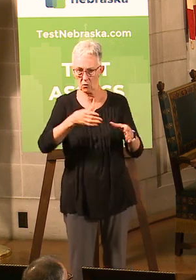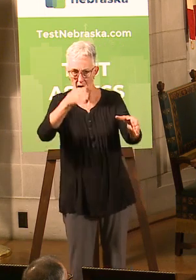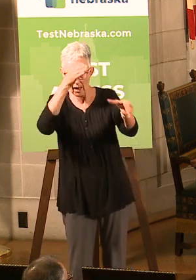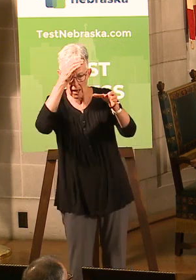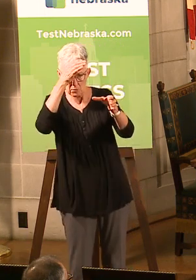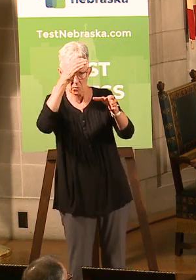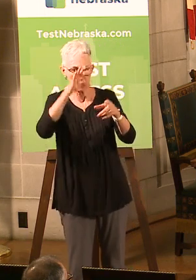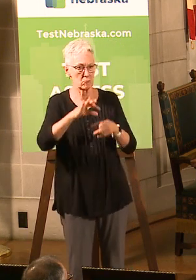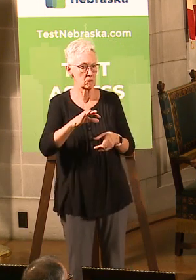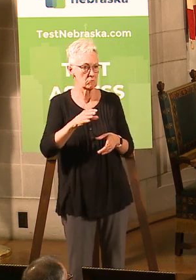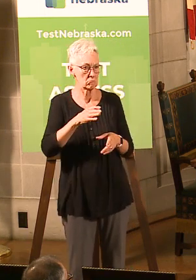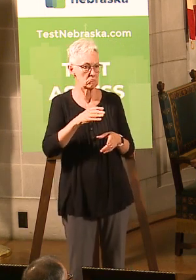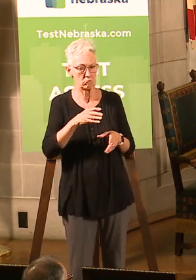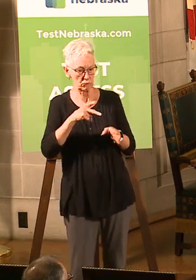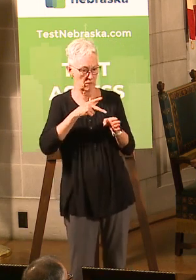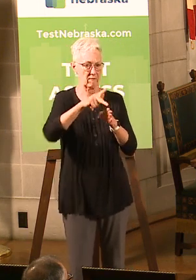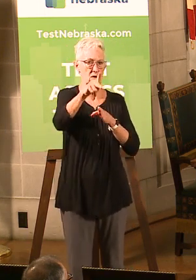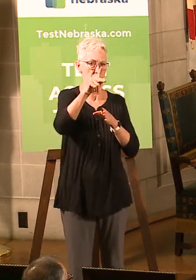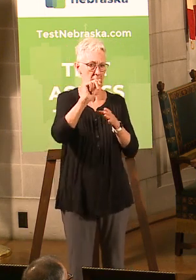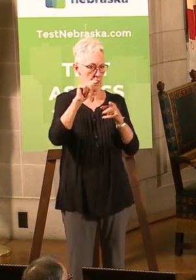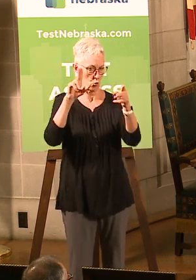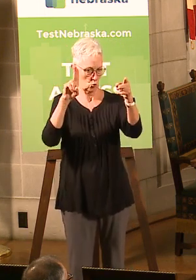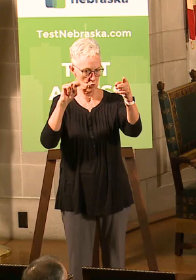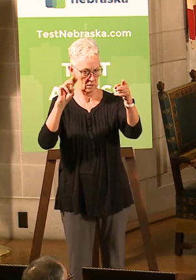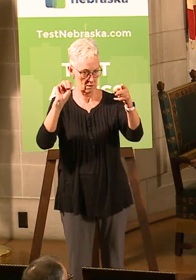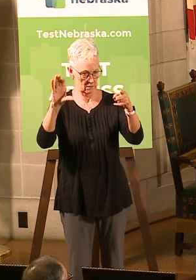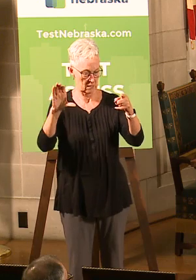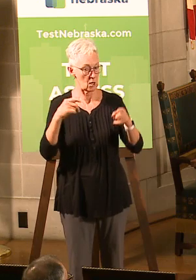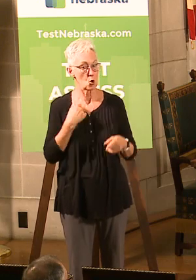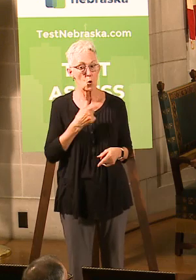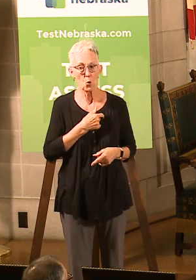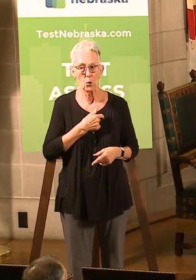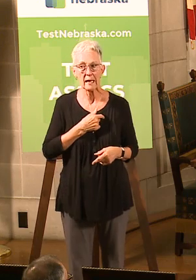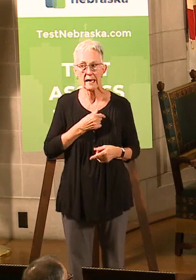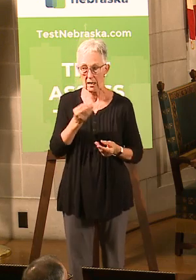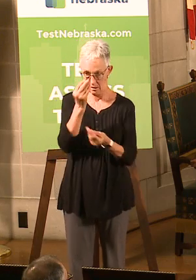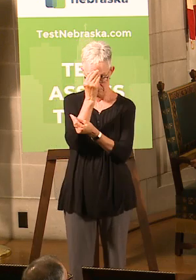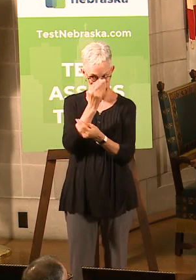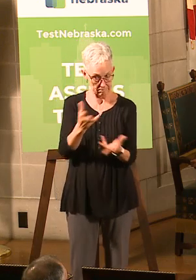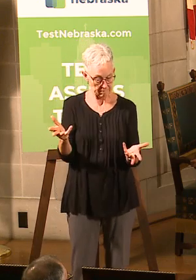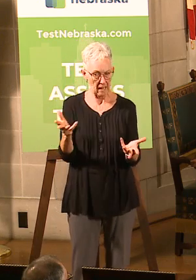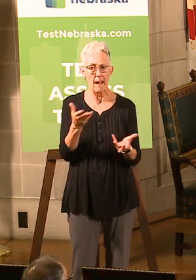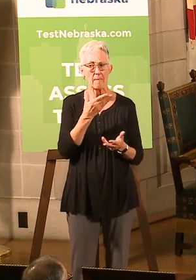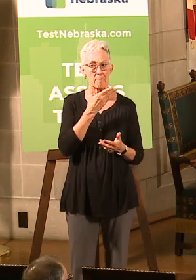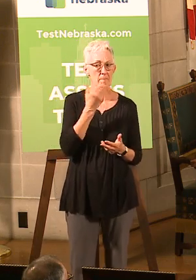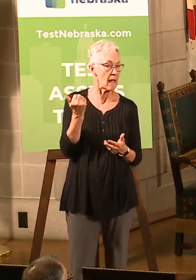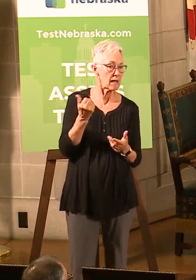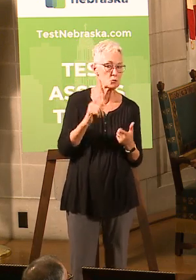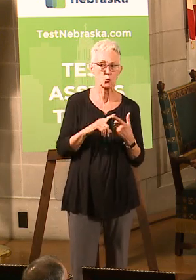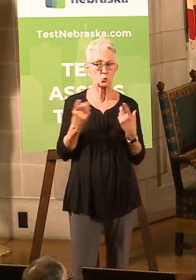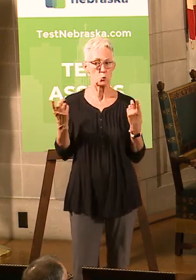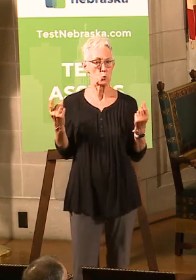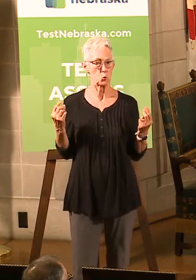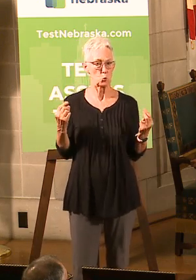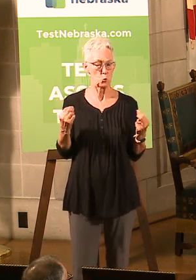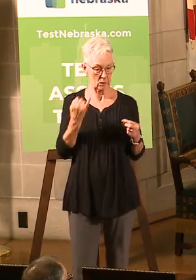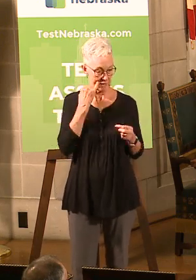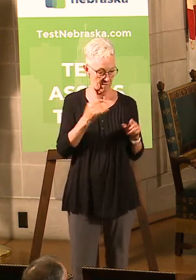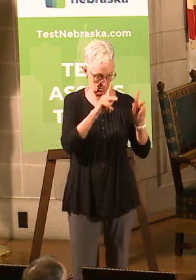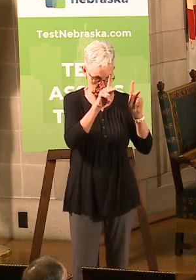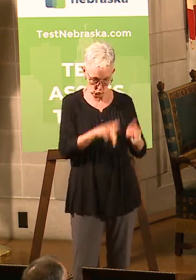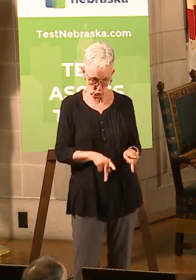Medicine, we've set up a policy where the best practice is if somebody tests positive in a facility